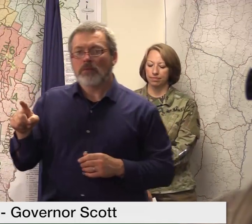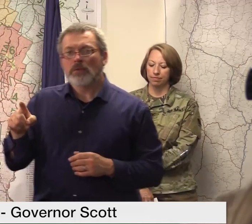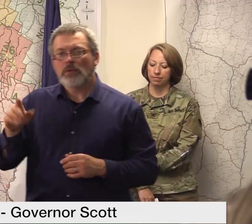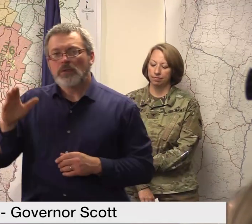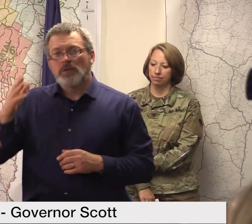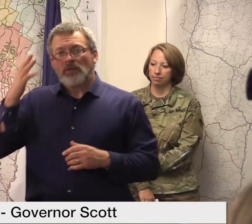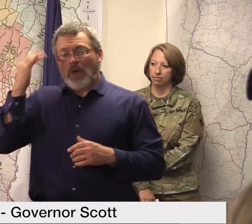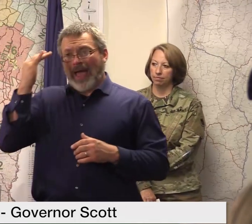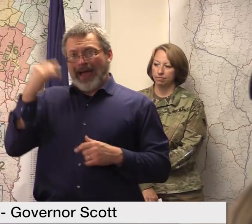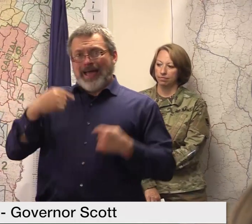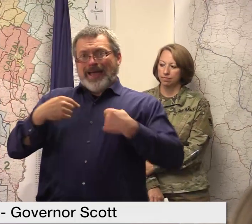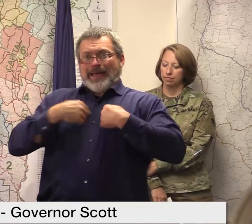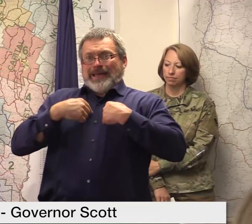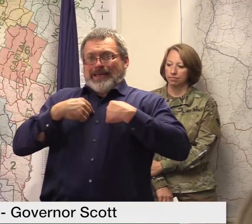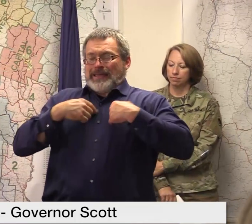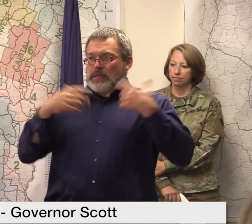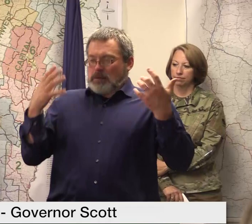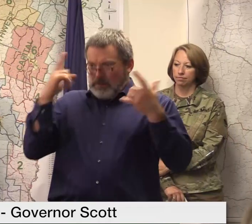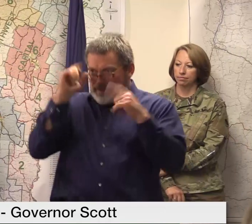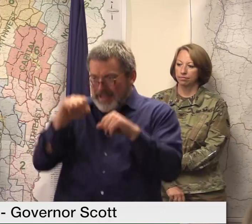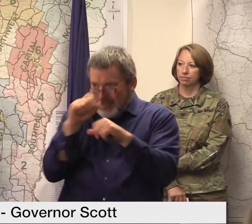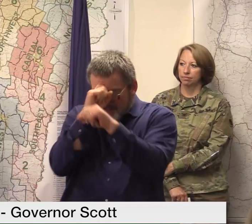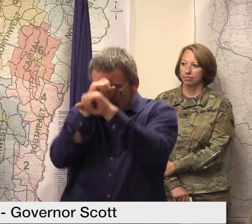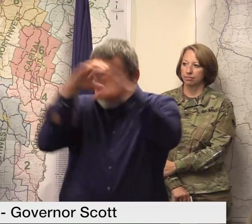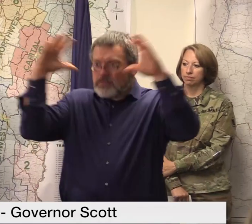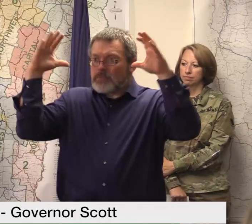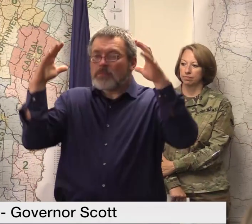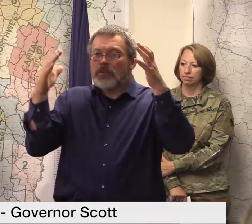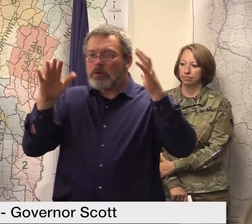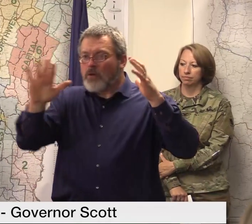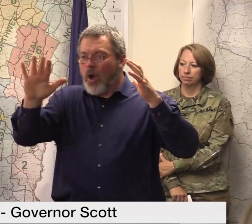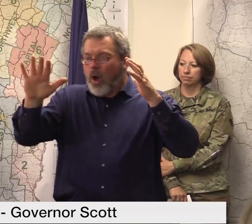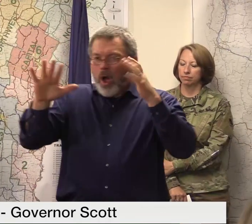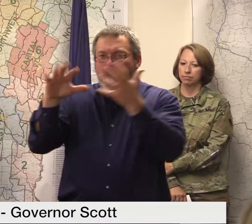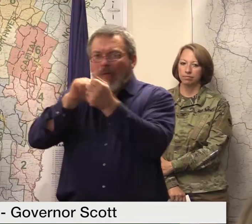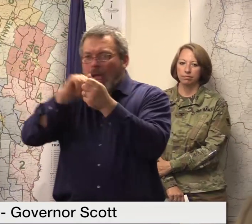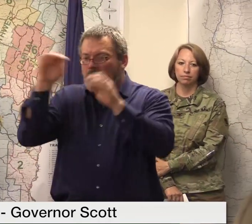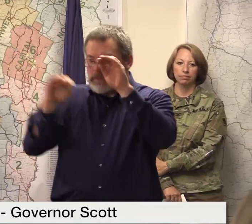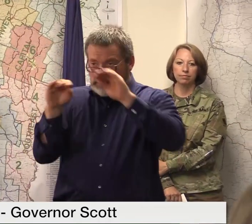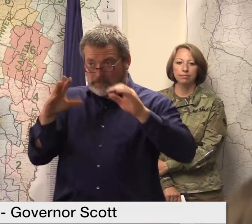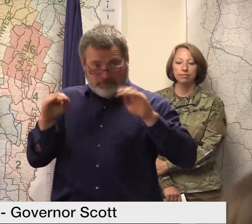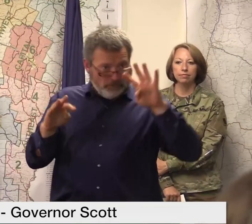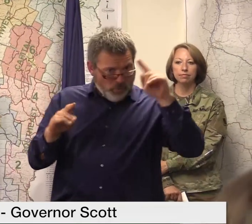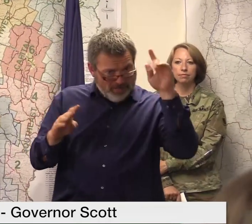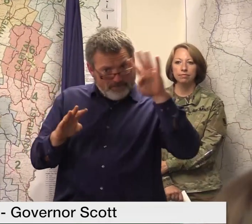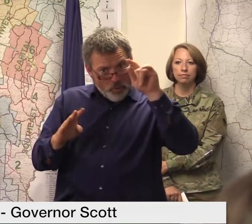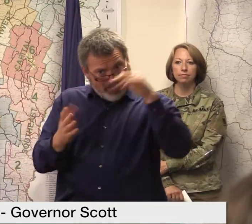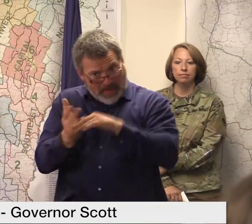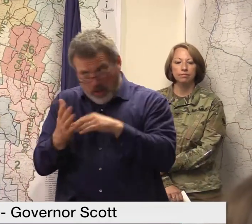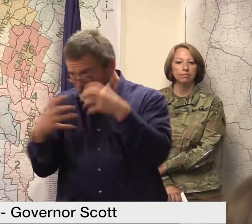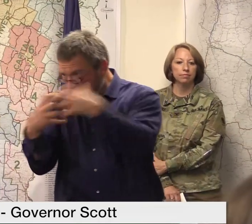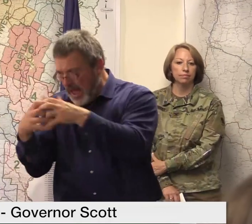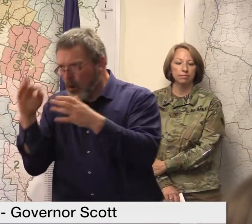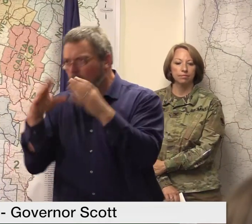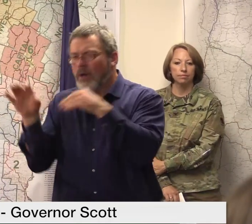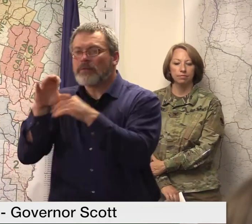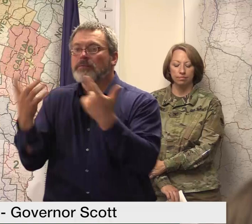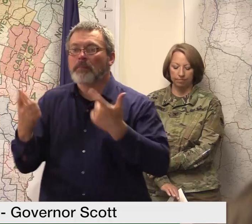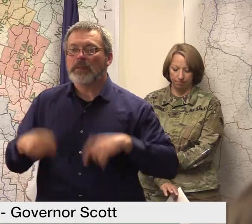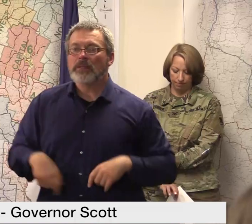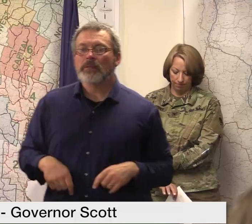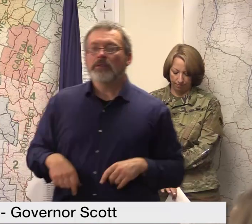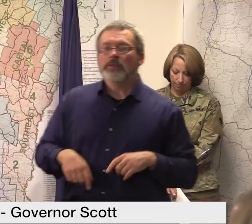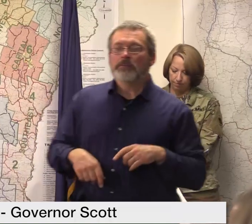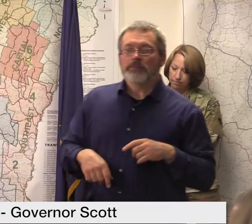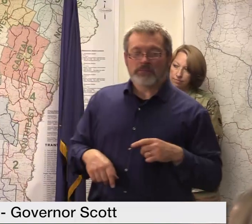help it secure additional funding to help mitigate in the days ahead the information that you've seen so far is Orleans County